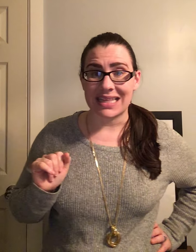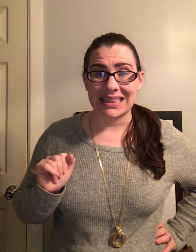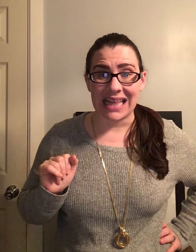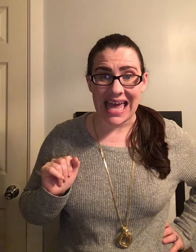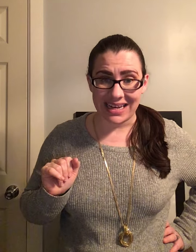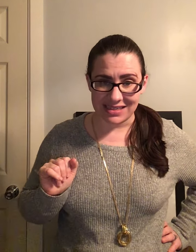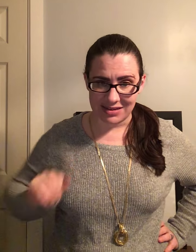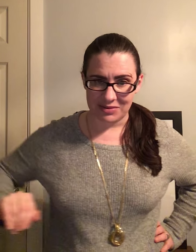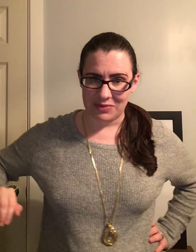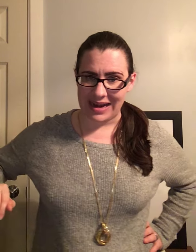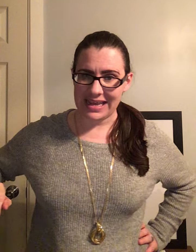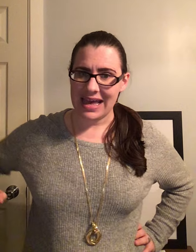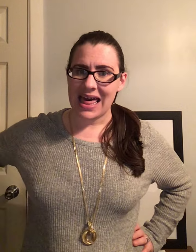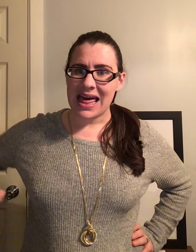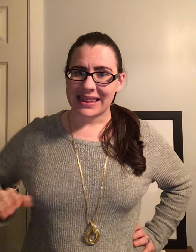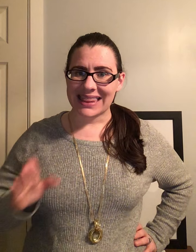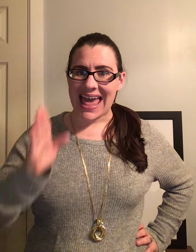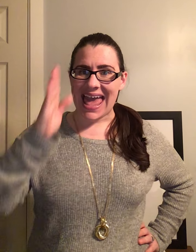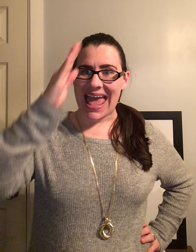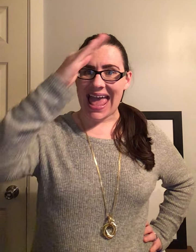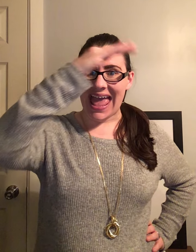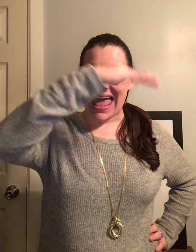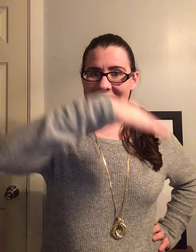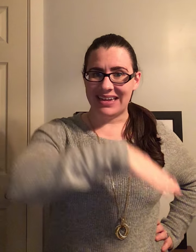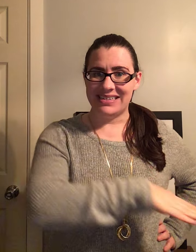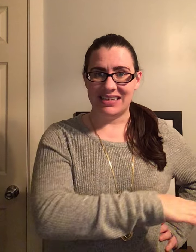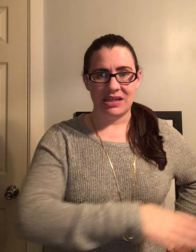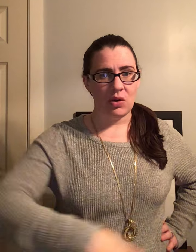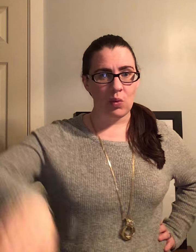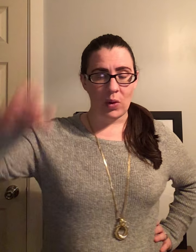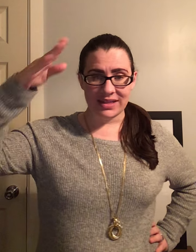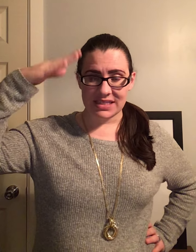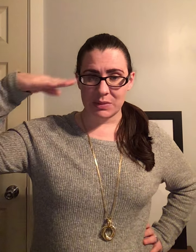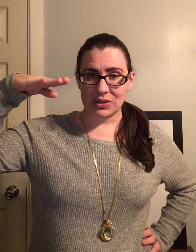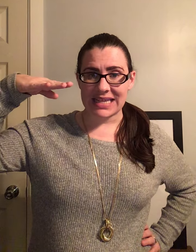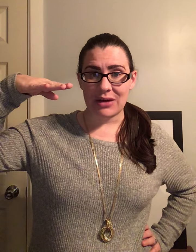lead. Ready? Lead. What's the middle sound?